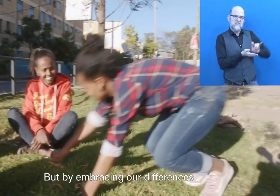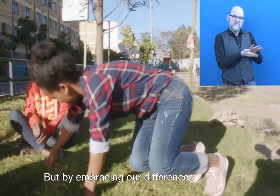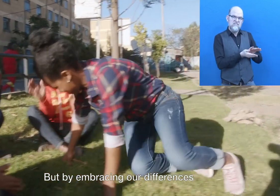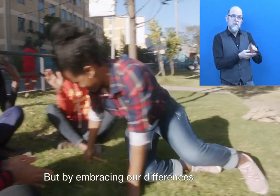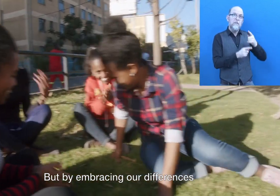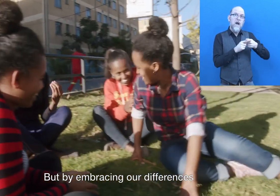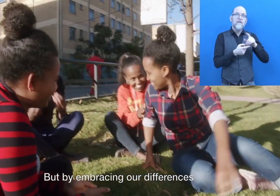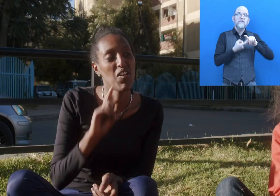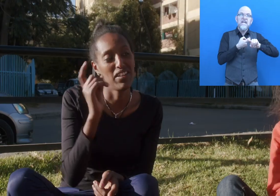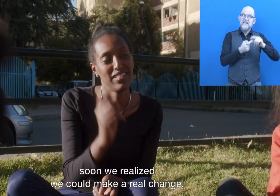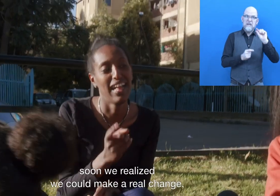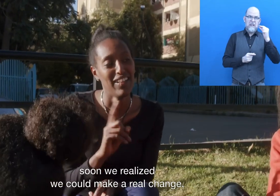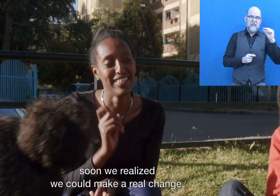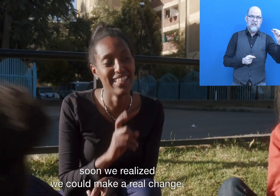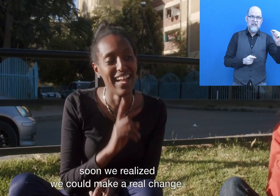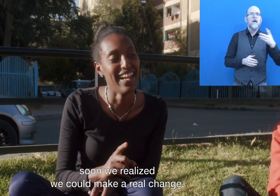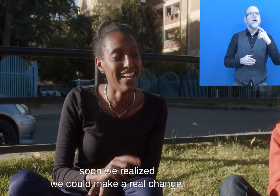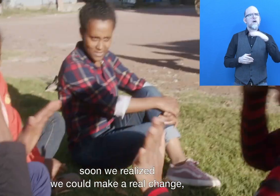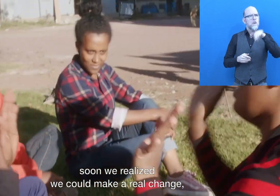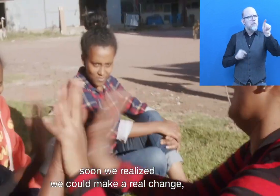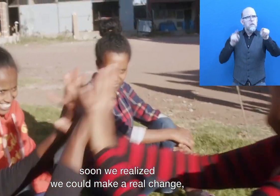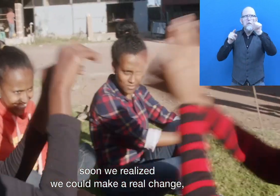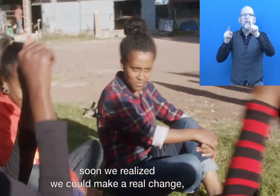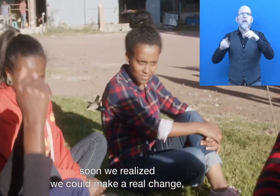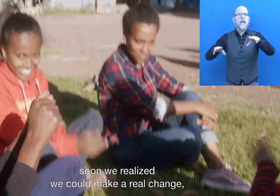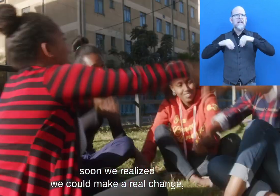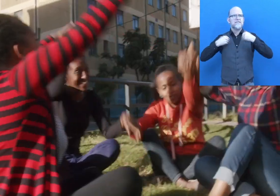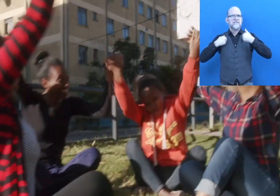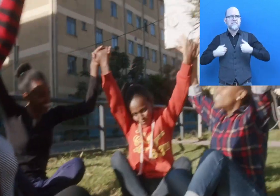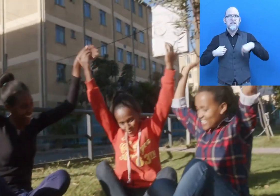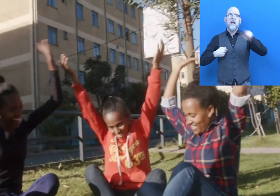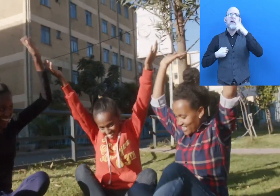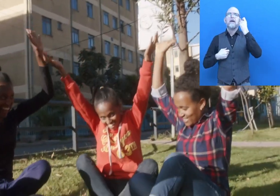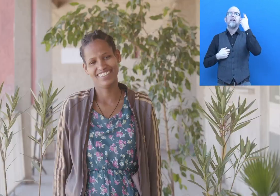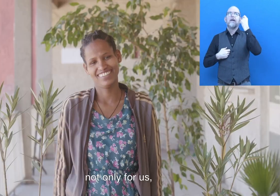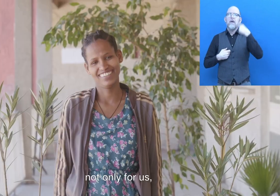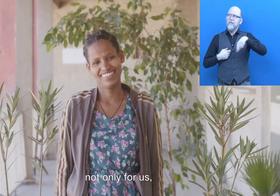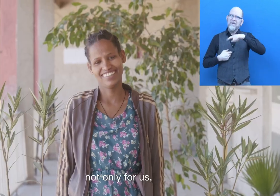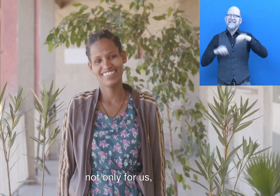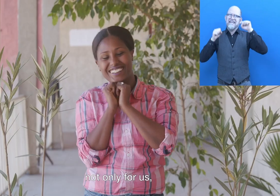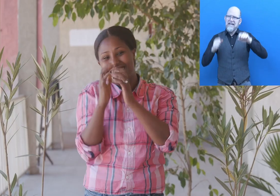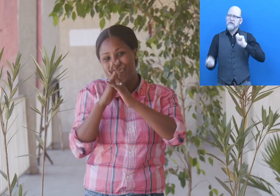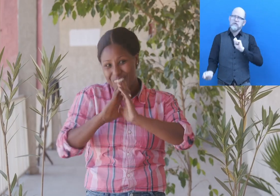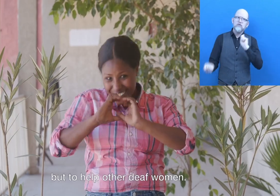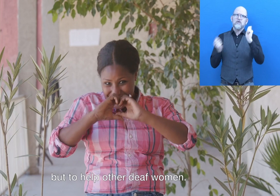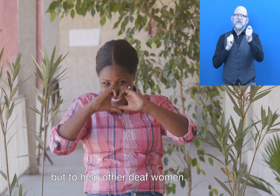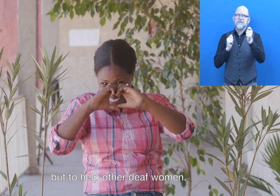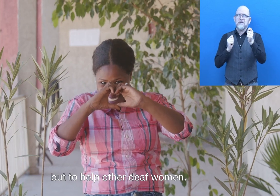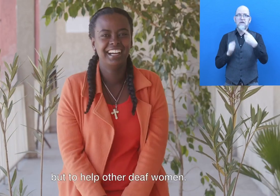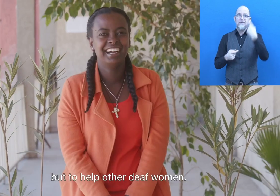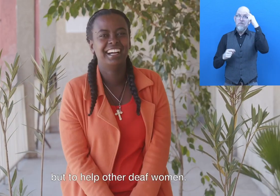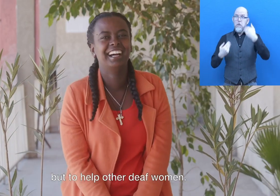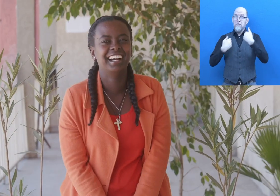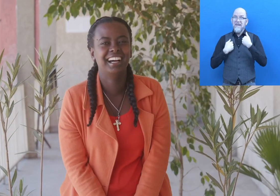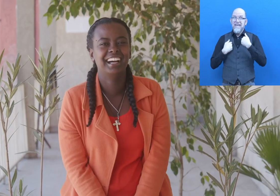embracing our differences, soon we realized we could make a real change. Not only for us, but to help